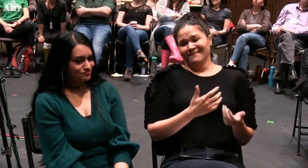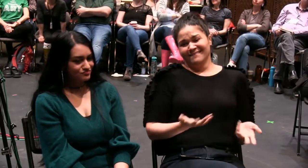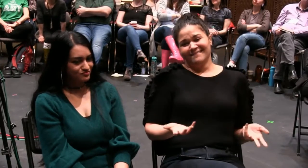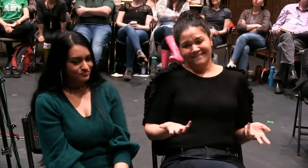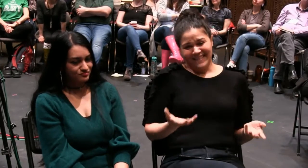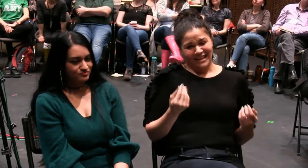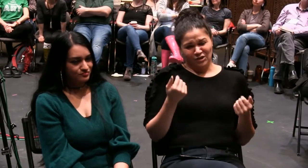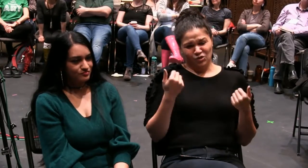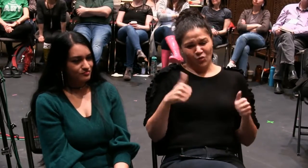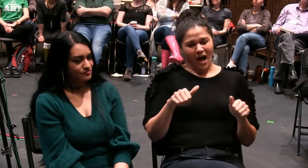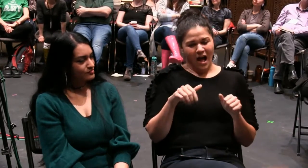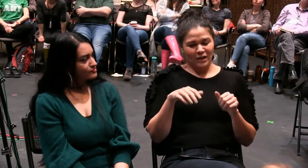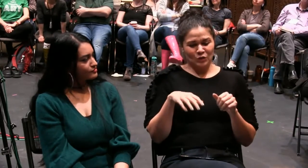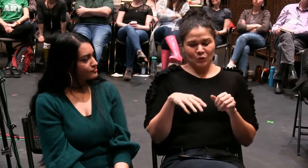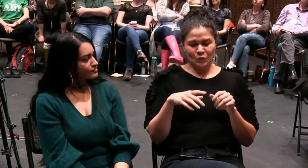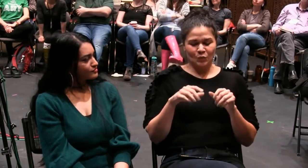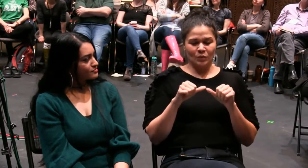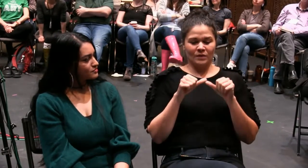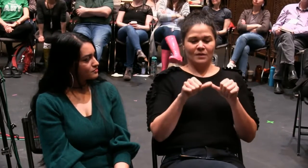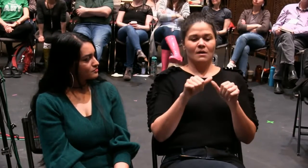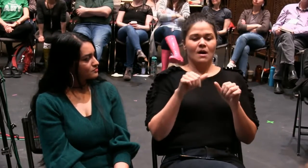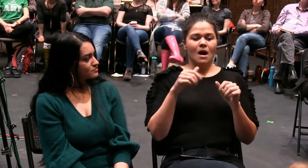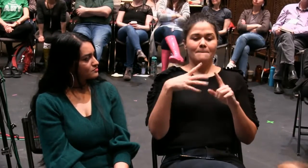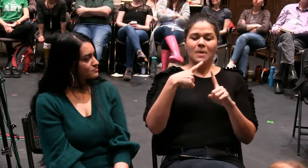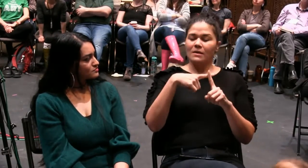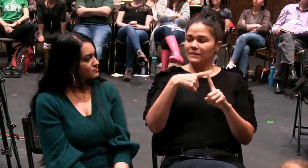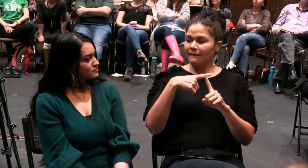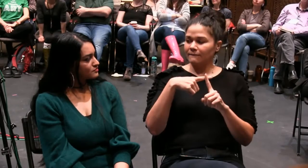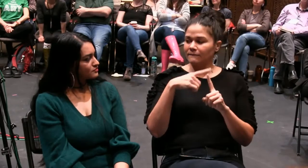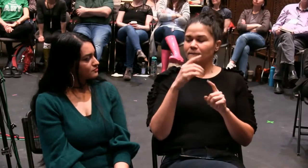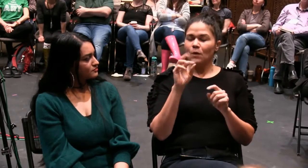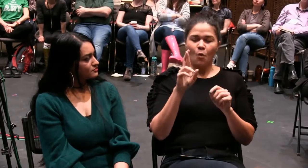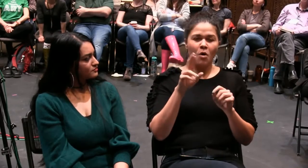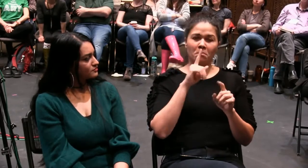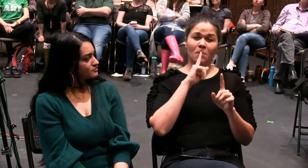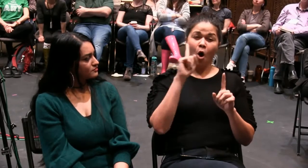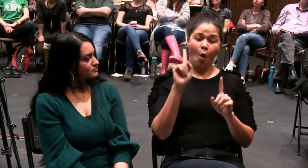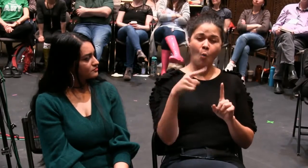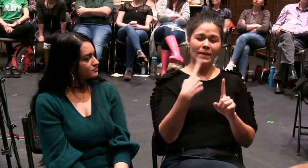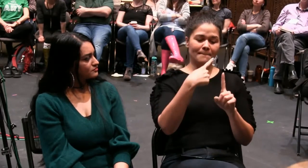okay, because I have to live with myself. You don't have to live with being me. I do.